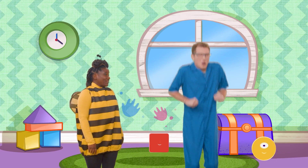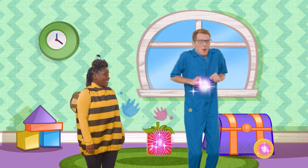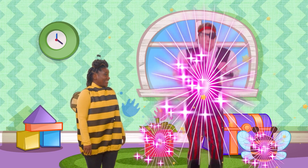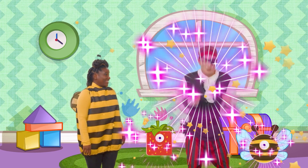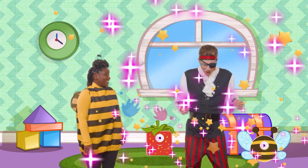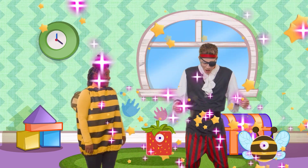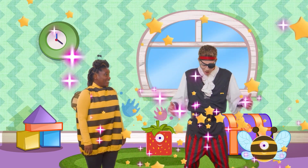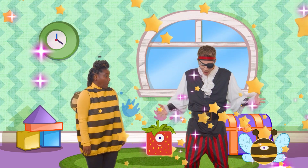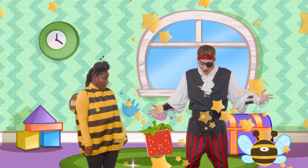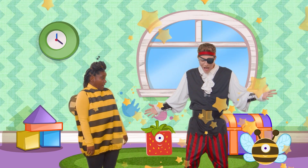Whoa!